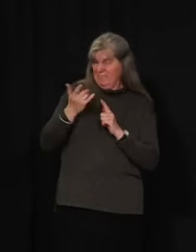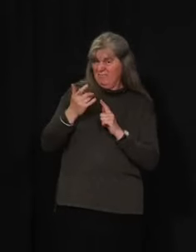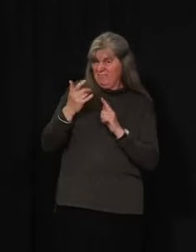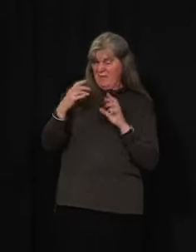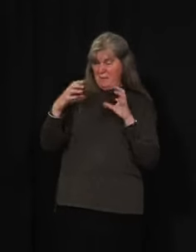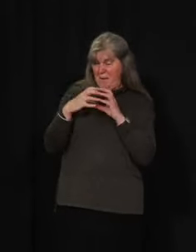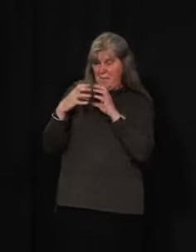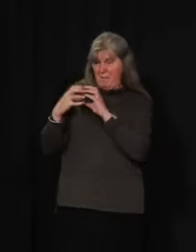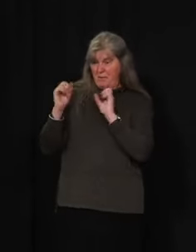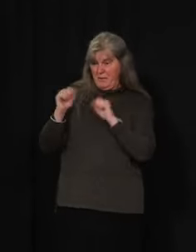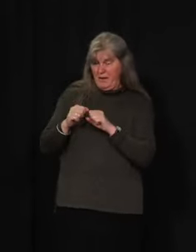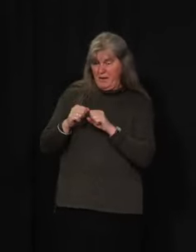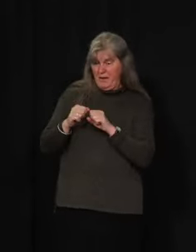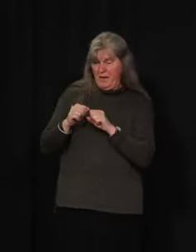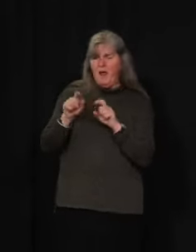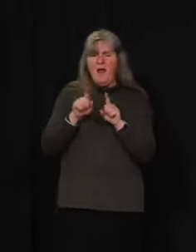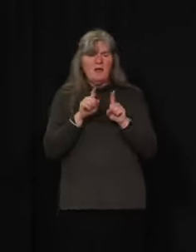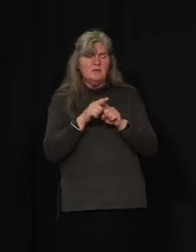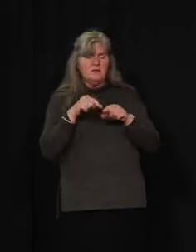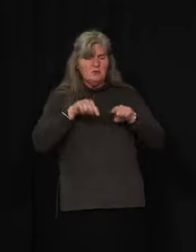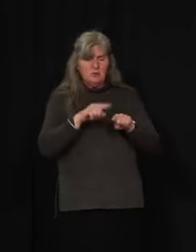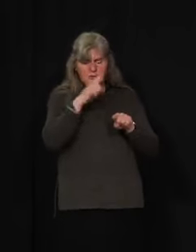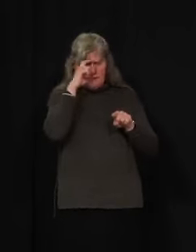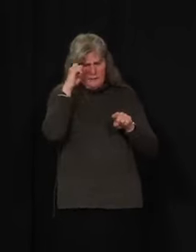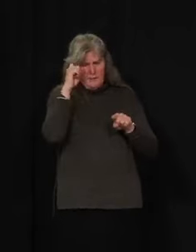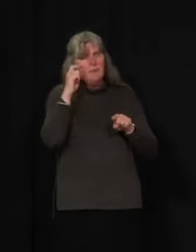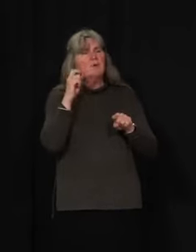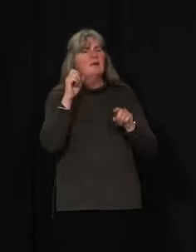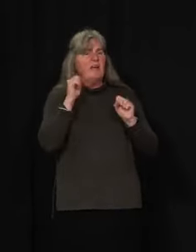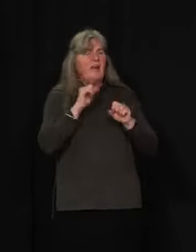I can have overnight camping trips with our summer camp?